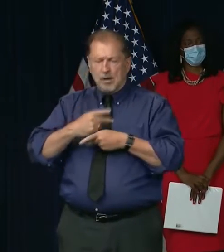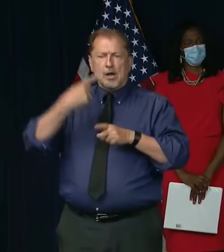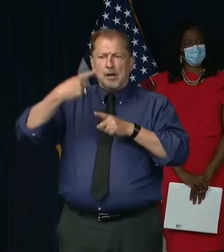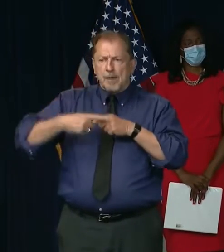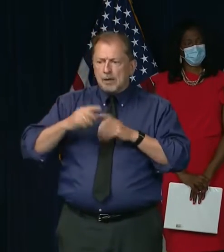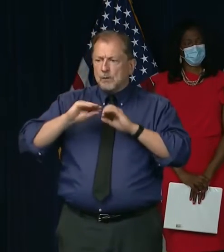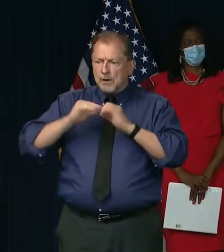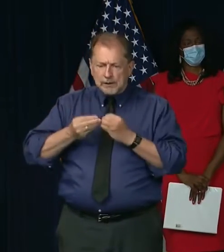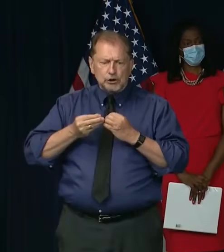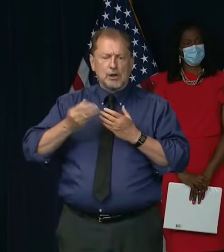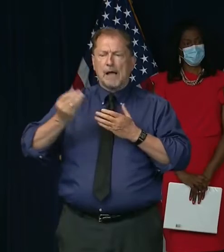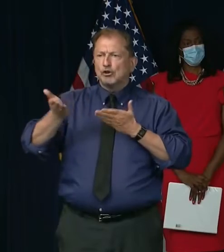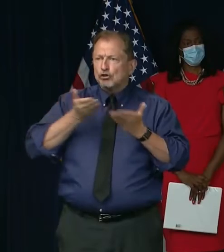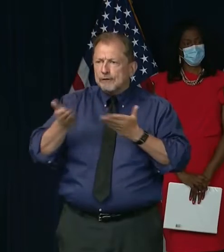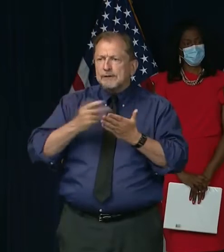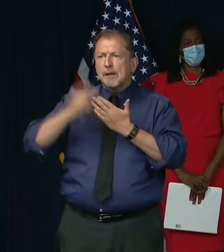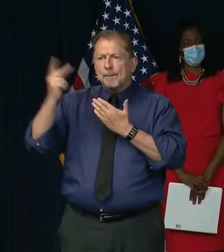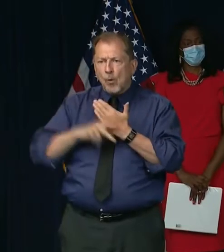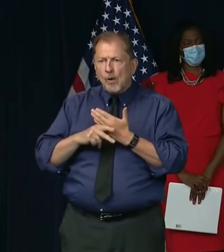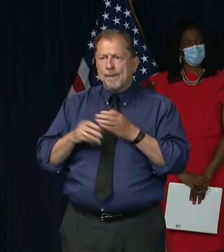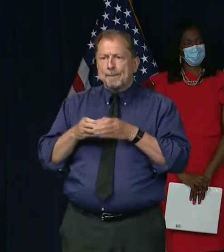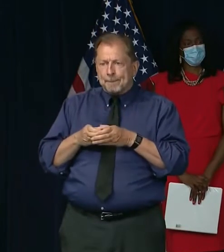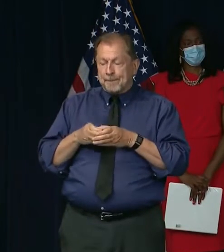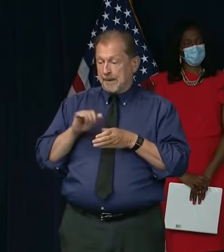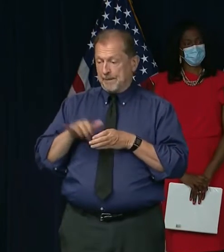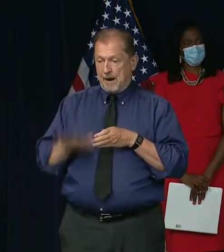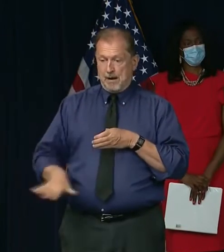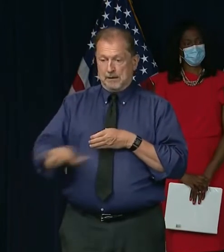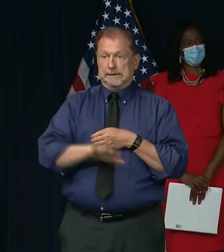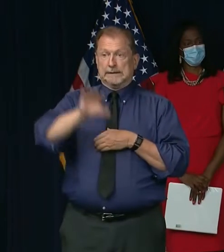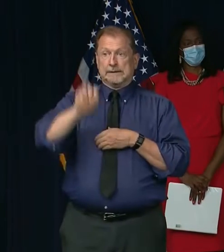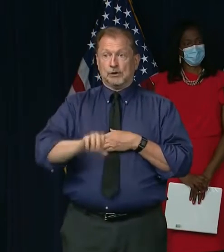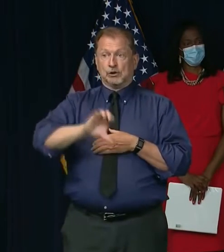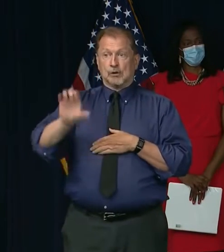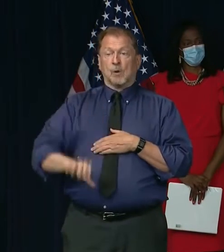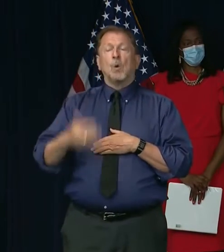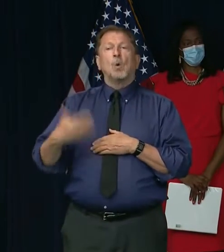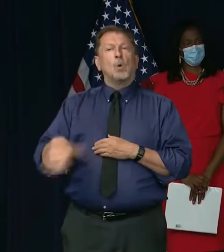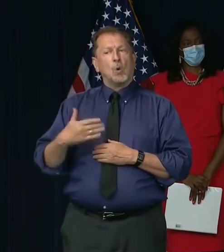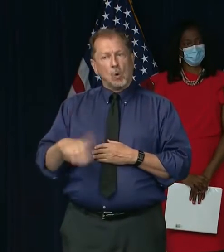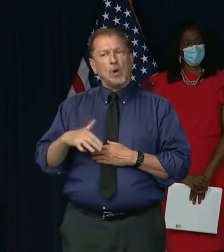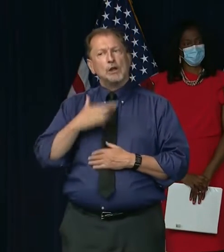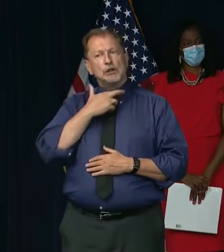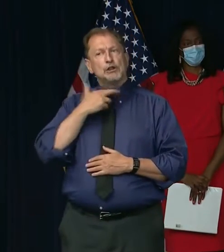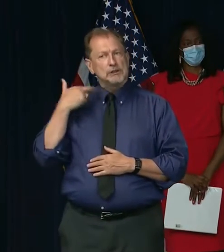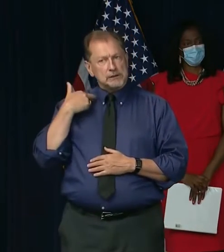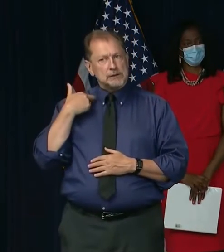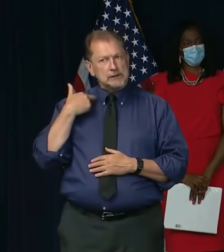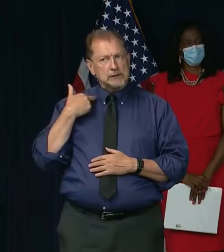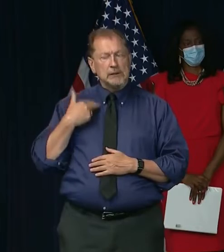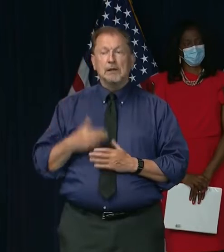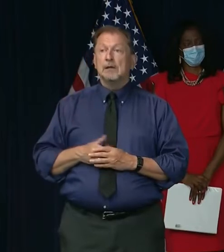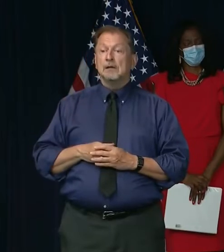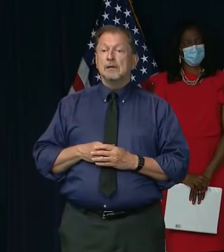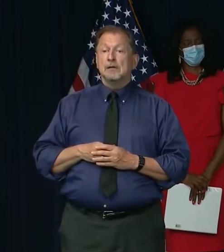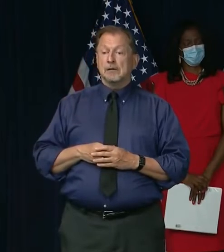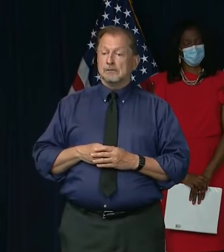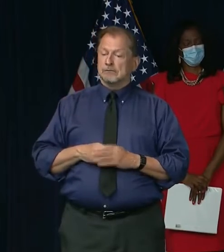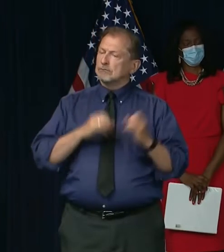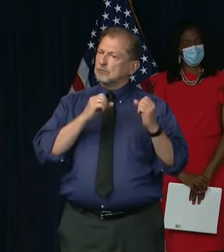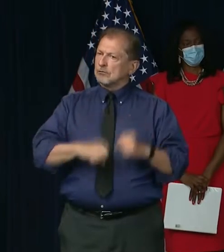community is at risk due to a number of historic social determinants of health